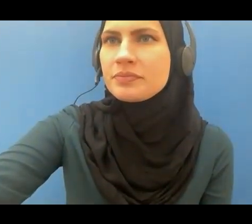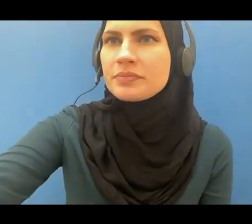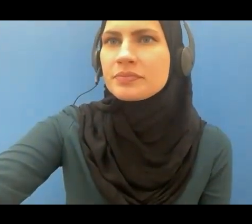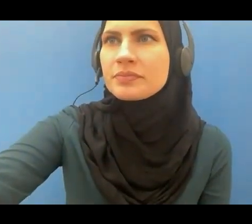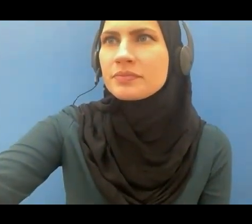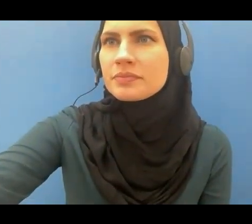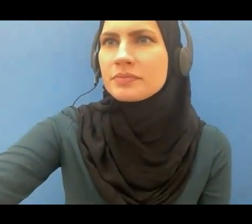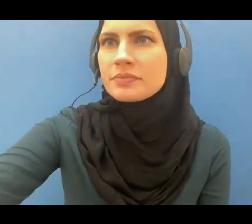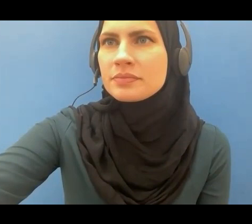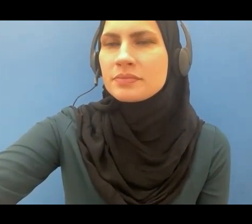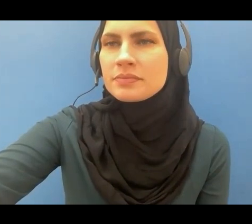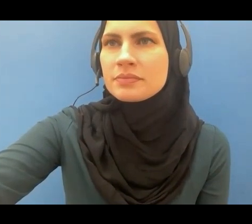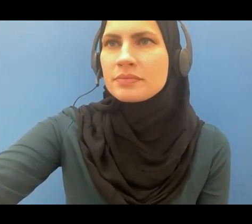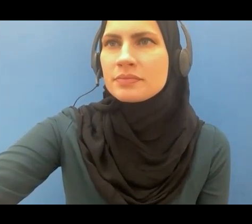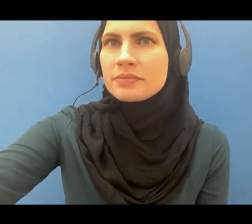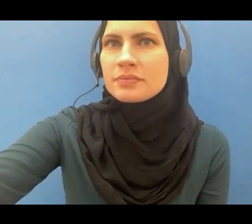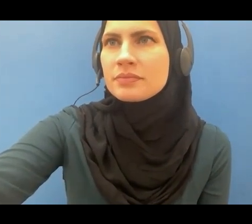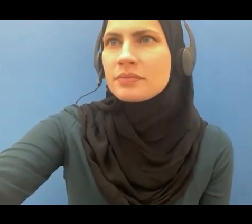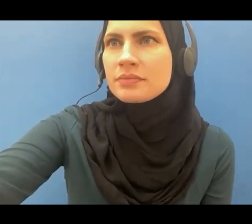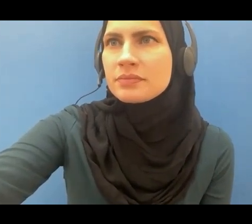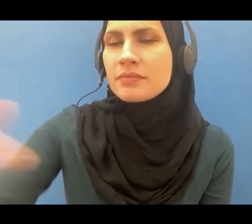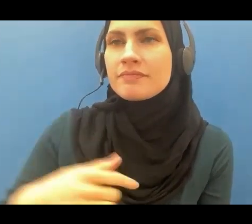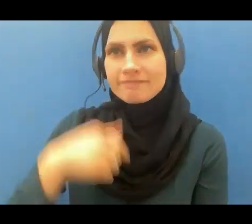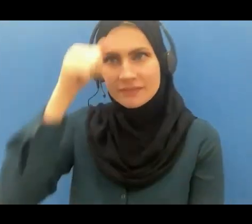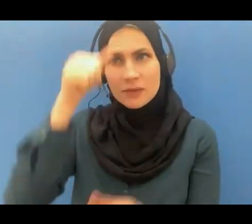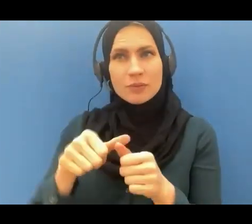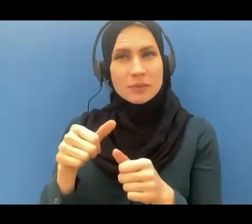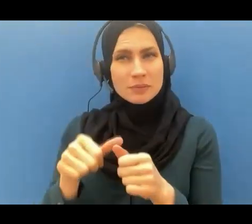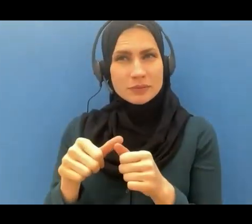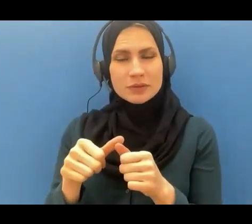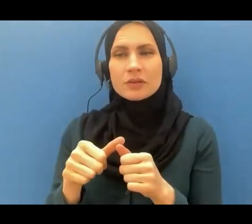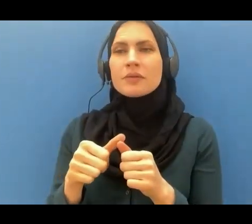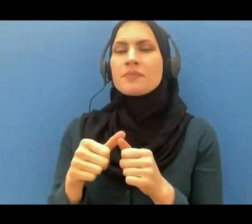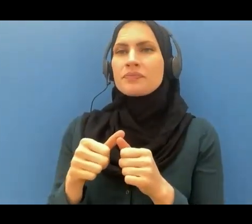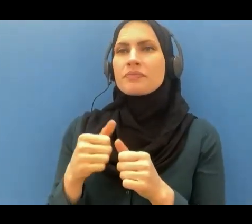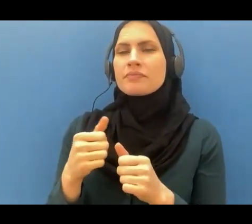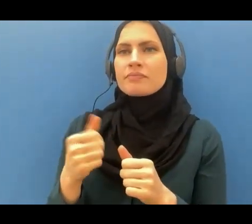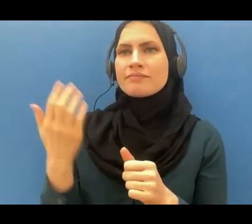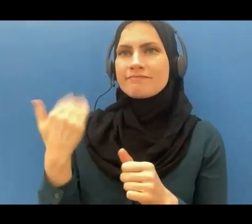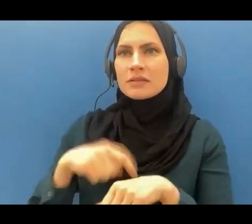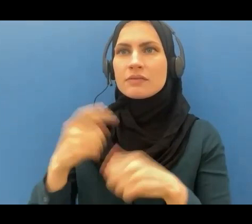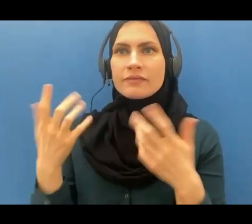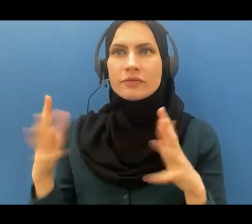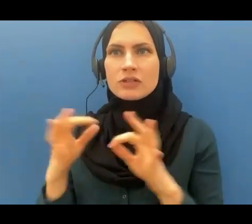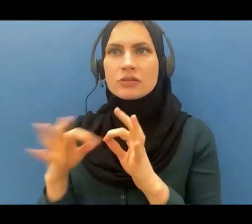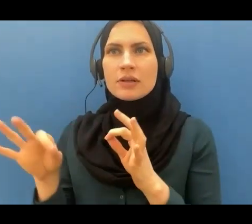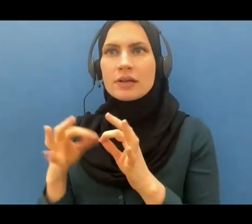My recollection is that we finished at ayah number 56,